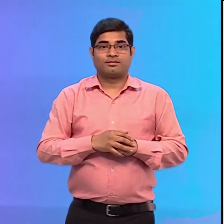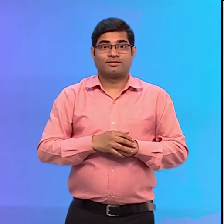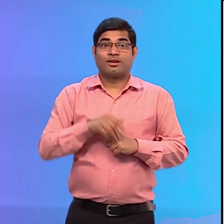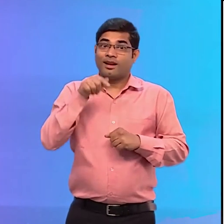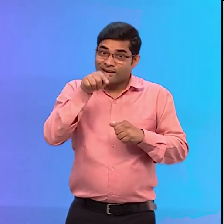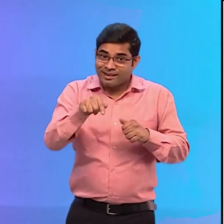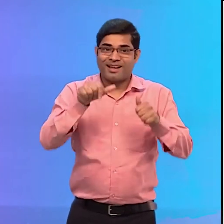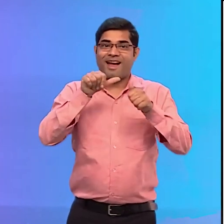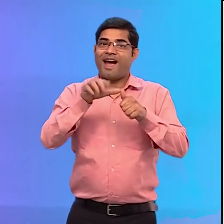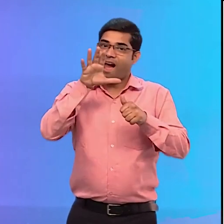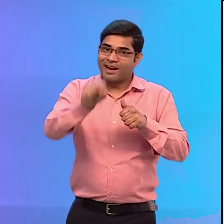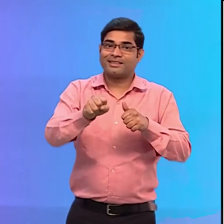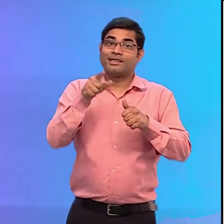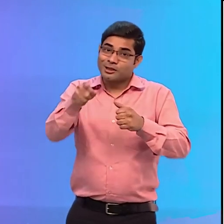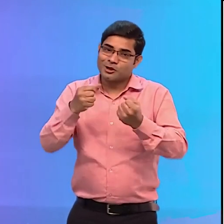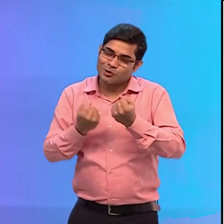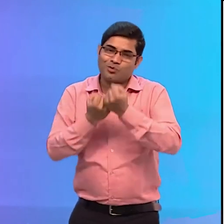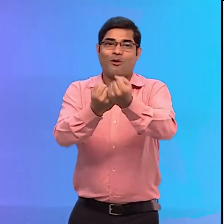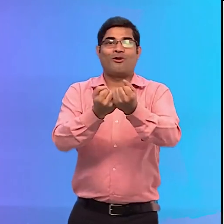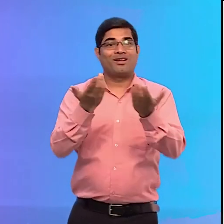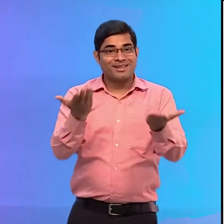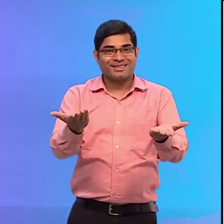Well, accessibility helps in this.